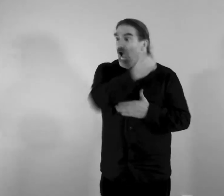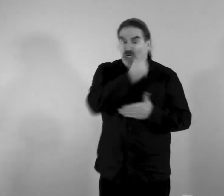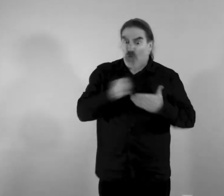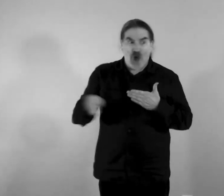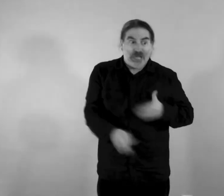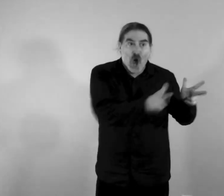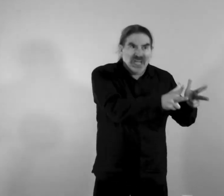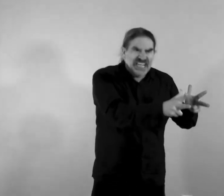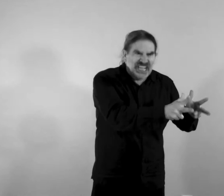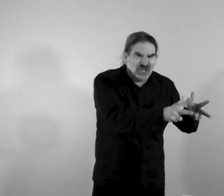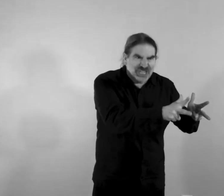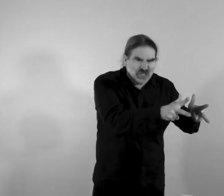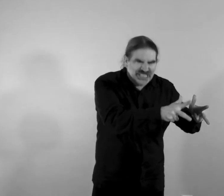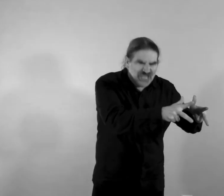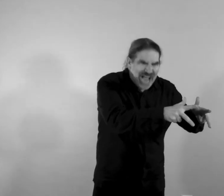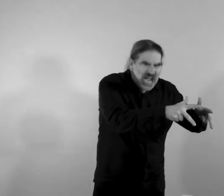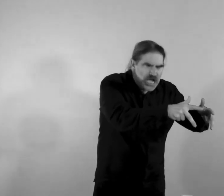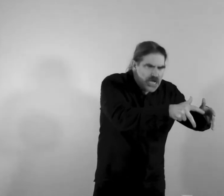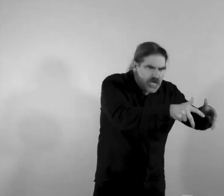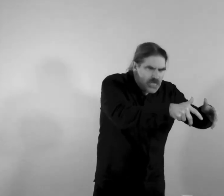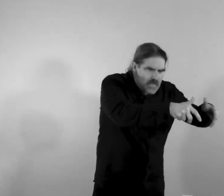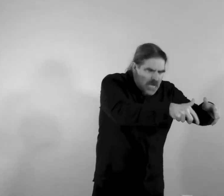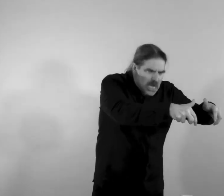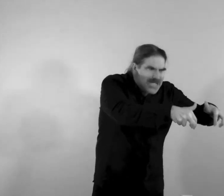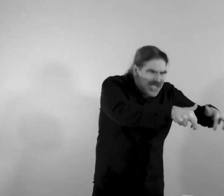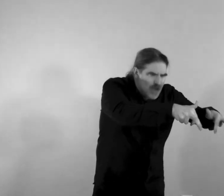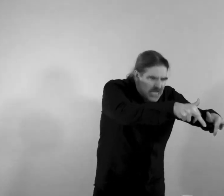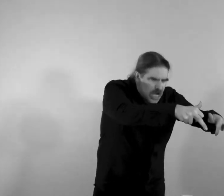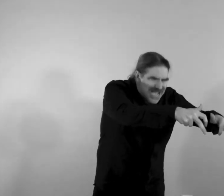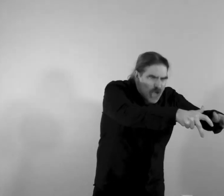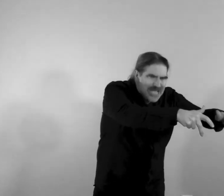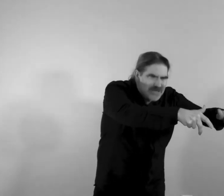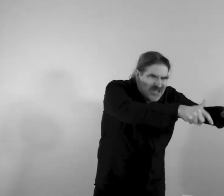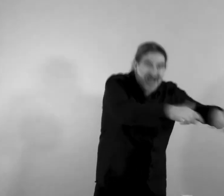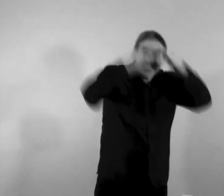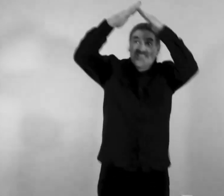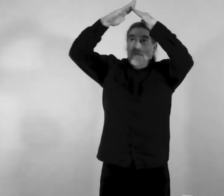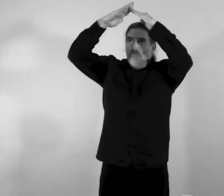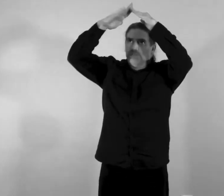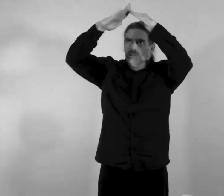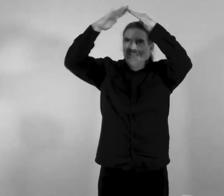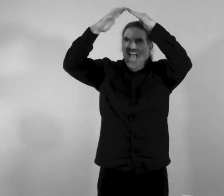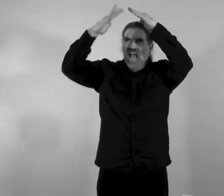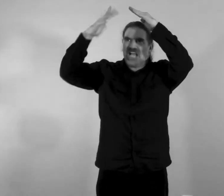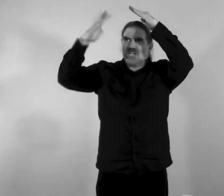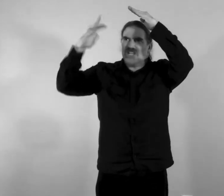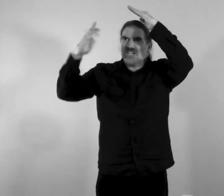the cars crunch off, the roof dissolves,